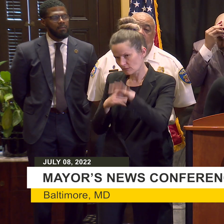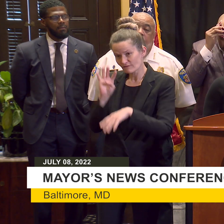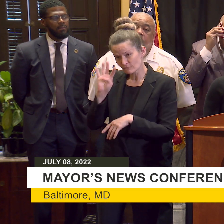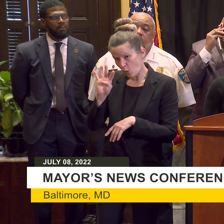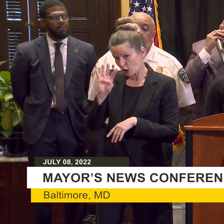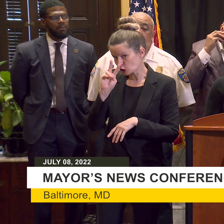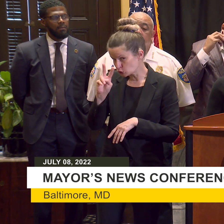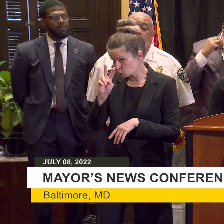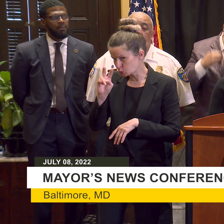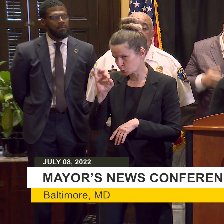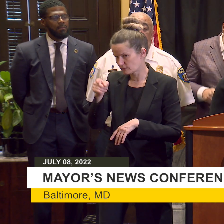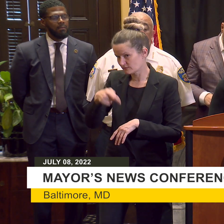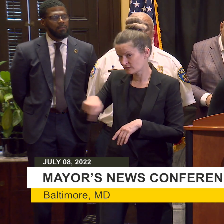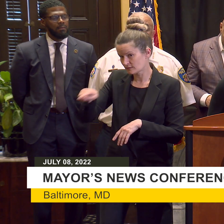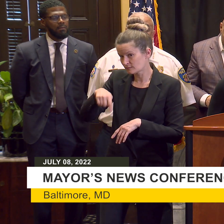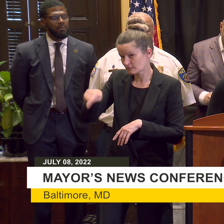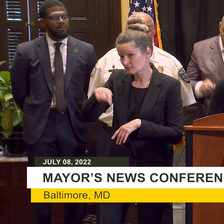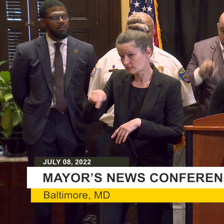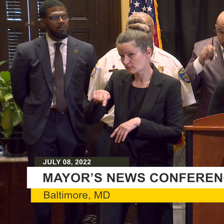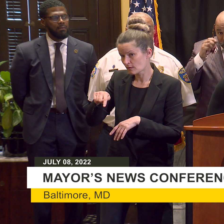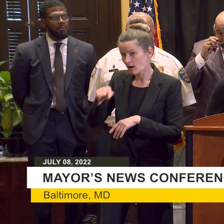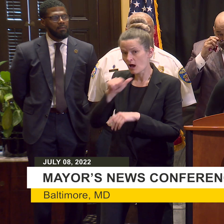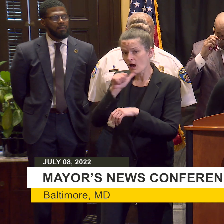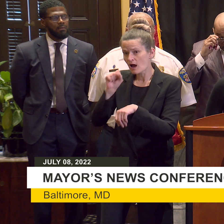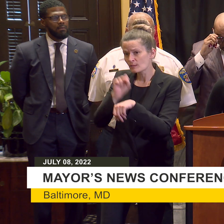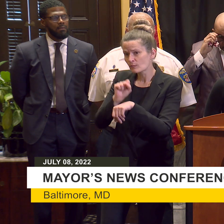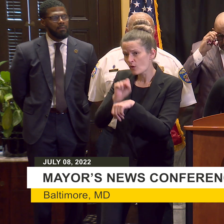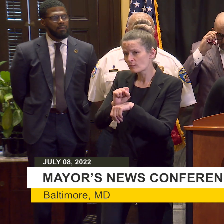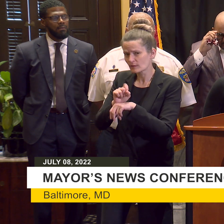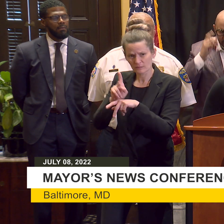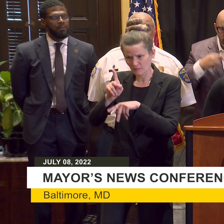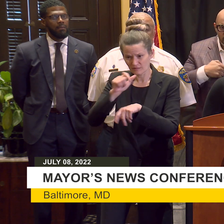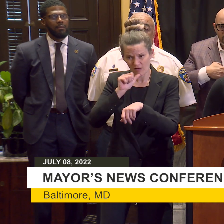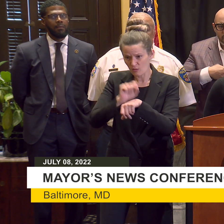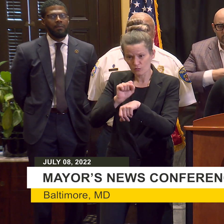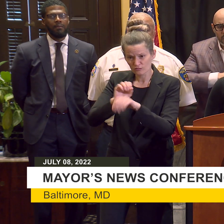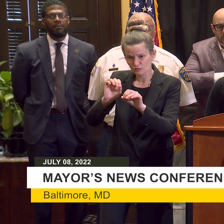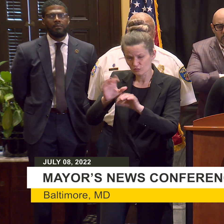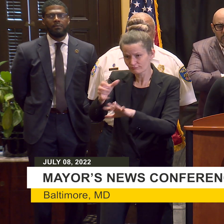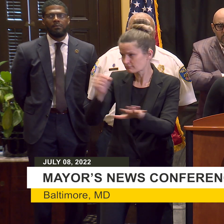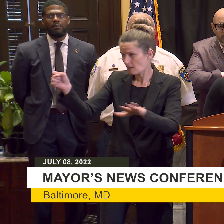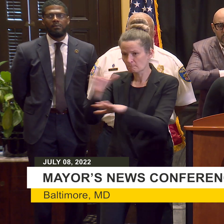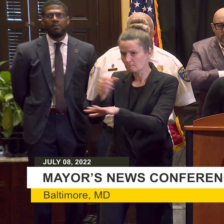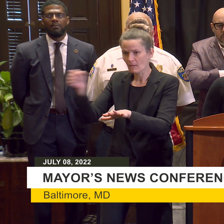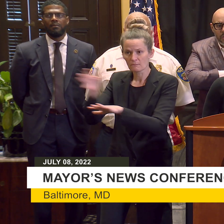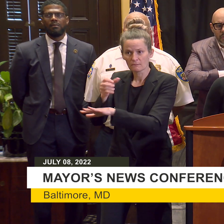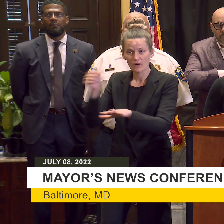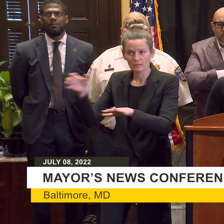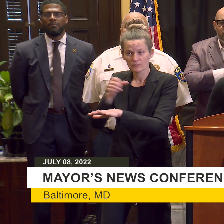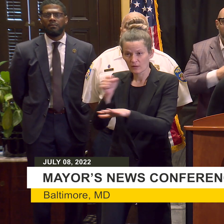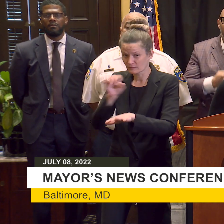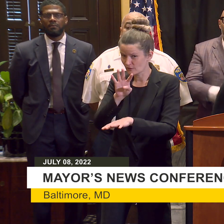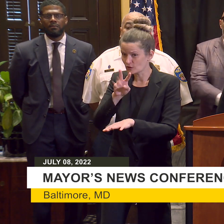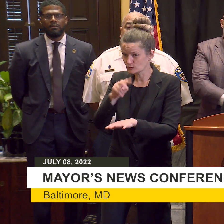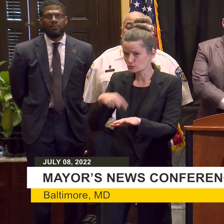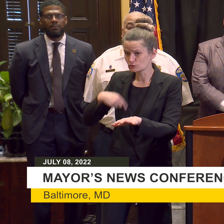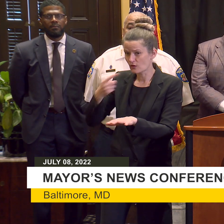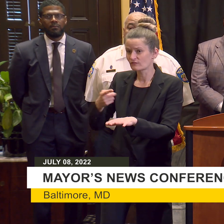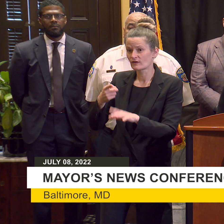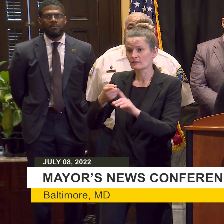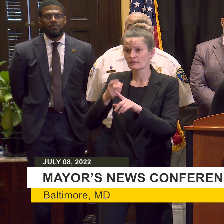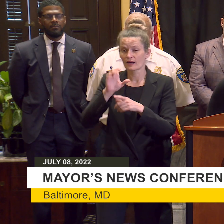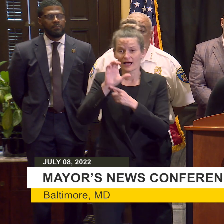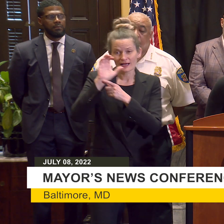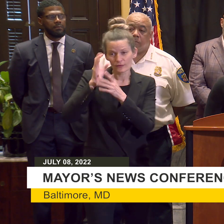opportunities through various organizations. We talked about Canopy when we first launched the event and the plan. We also connected young